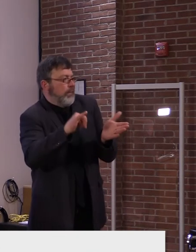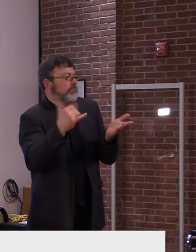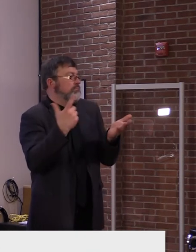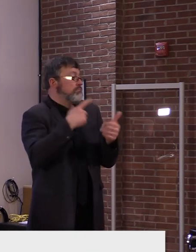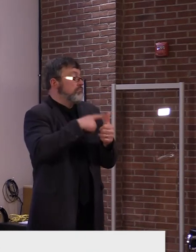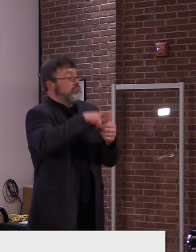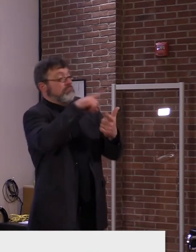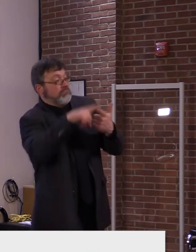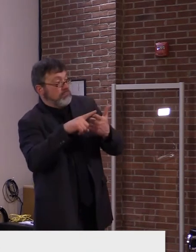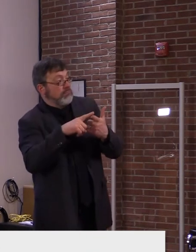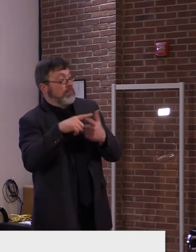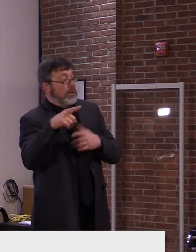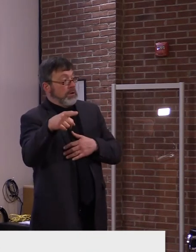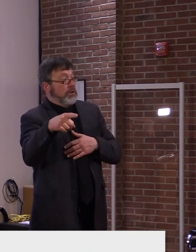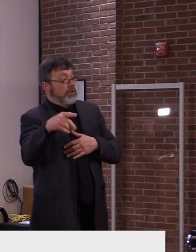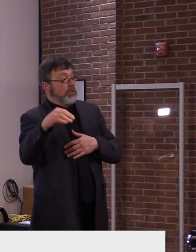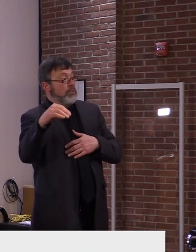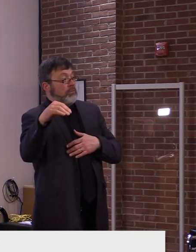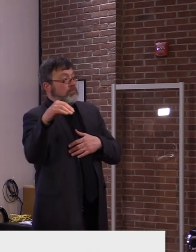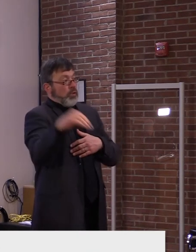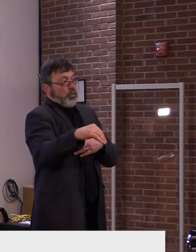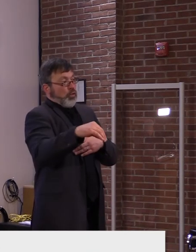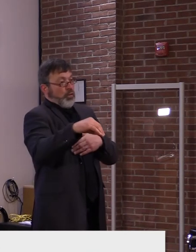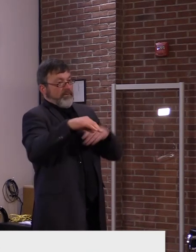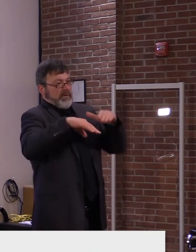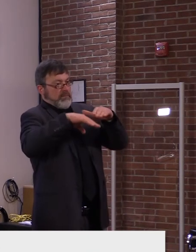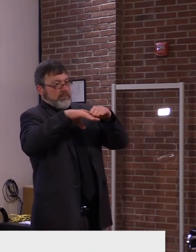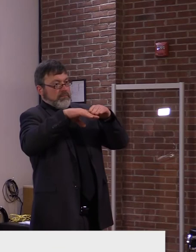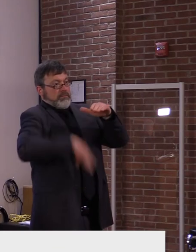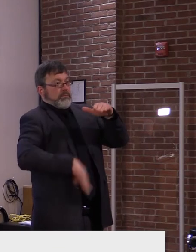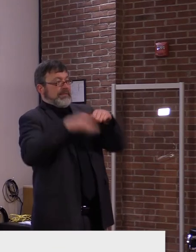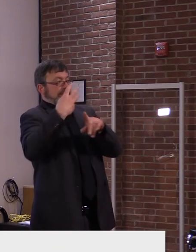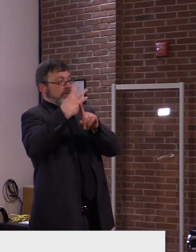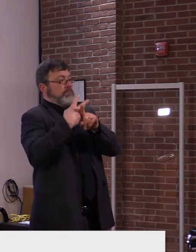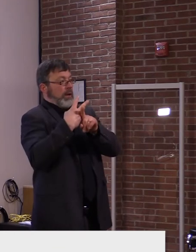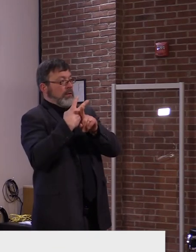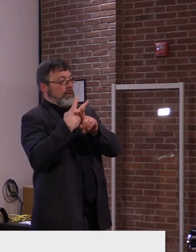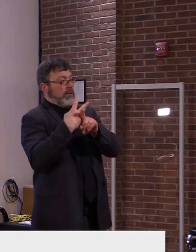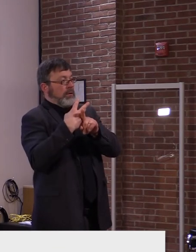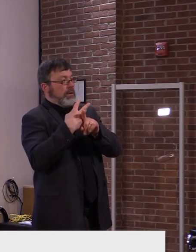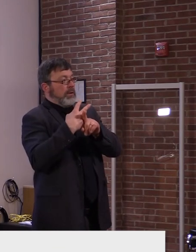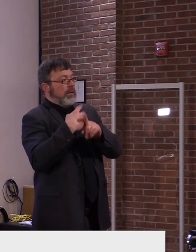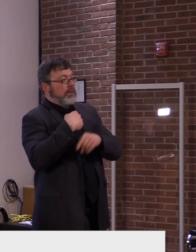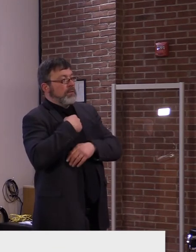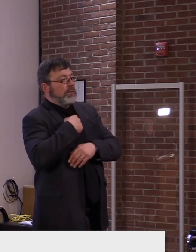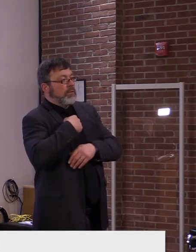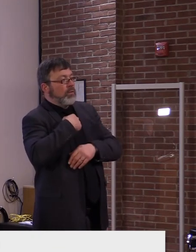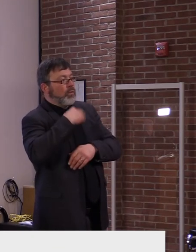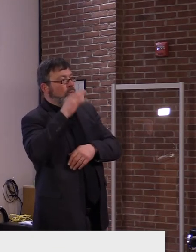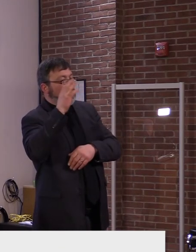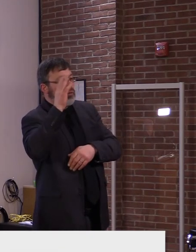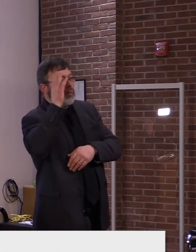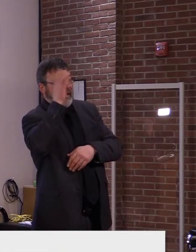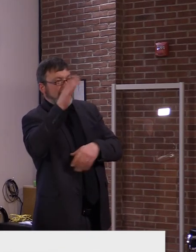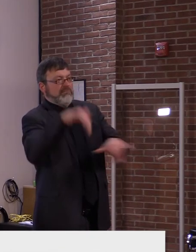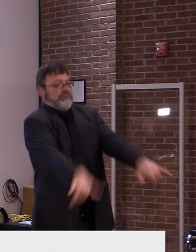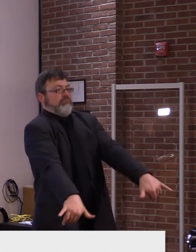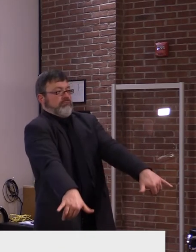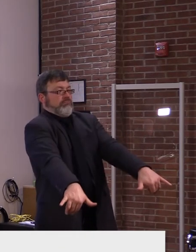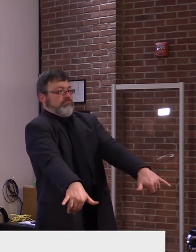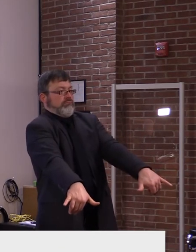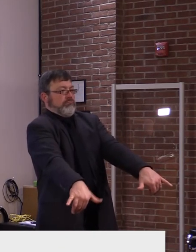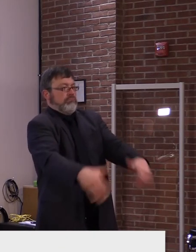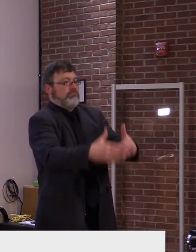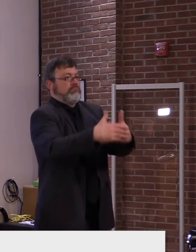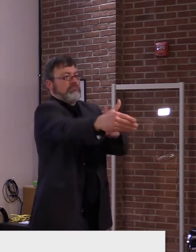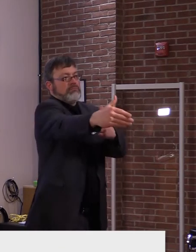Vermonters, and we know that Vermonters, uh, in most cases, um, and perhaps in the vast majority